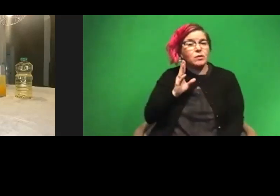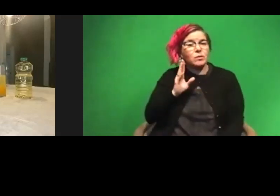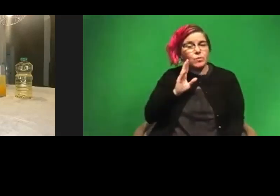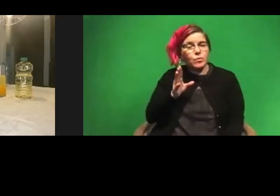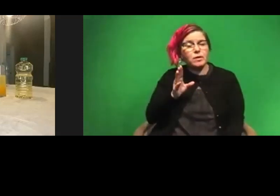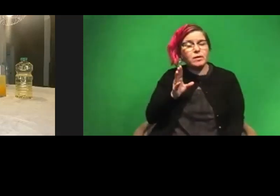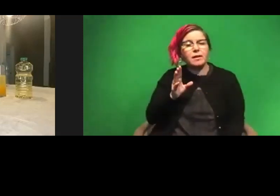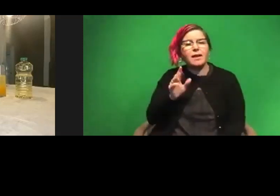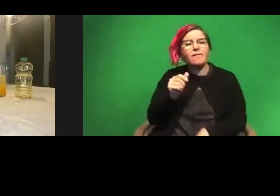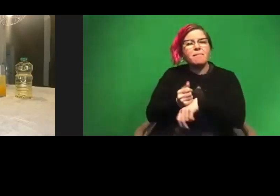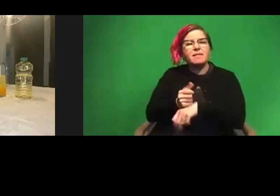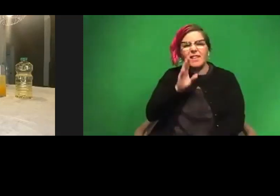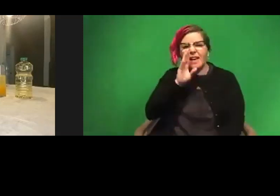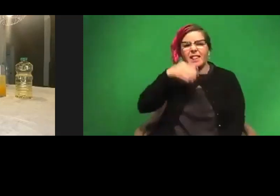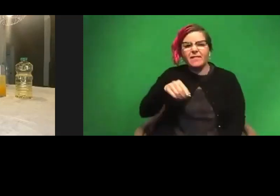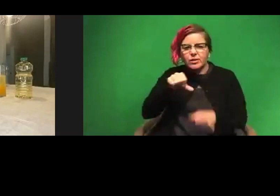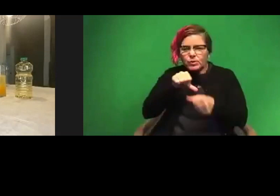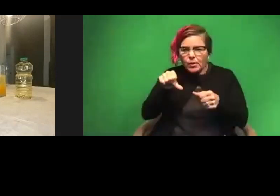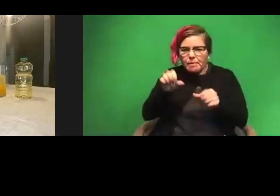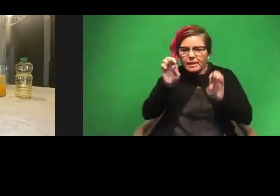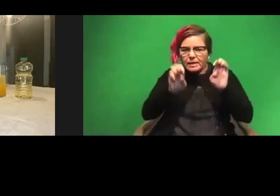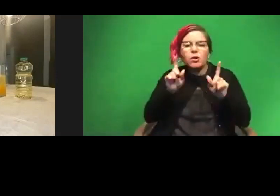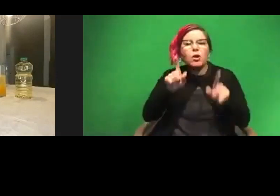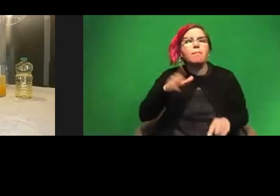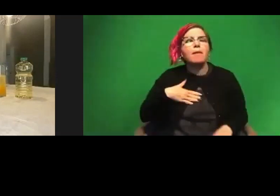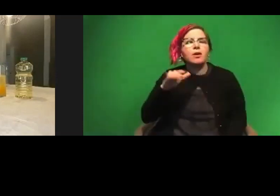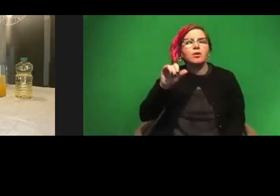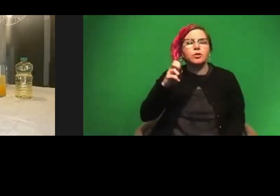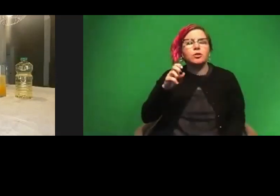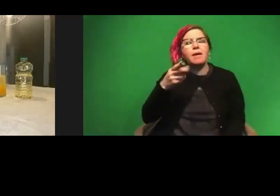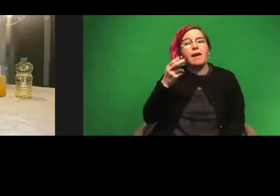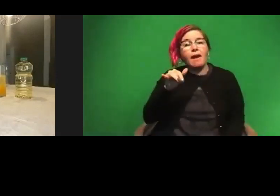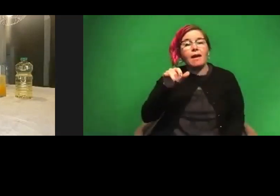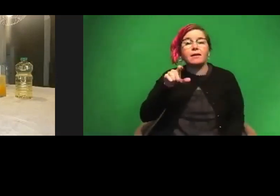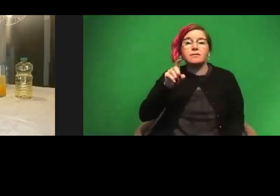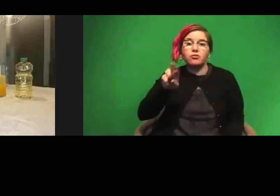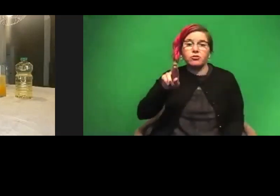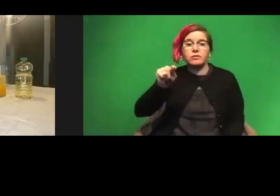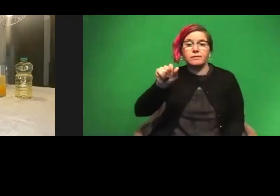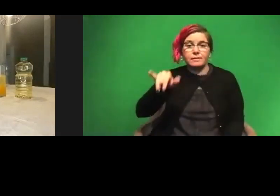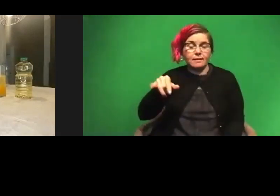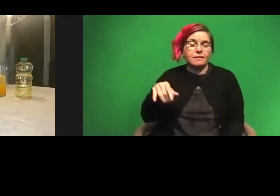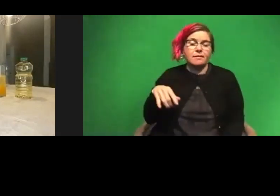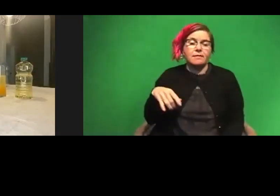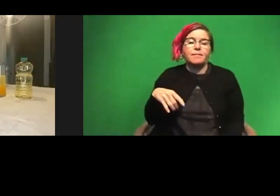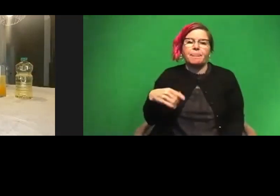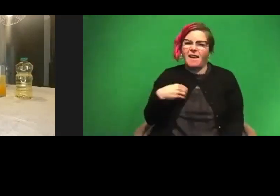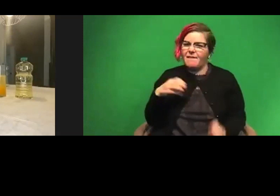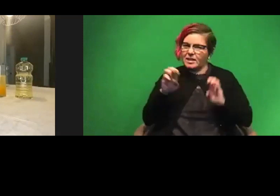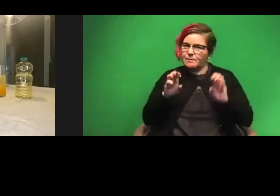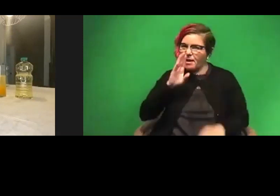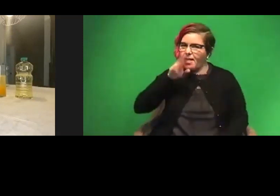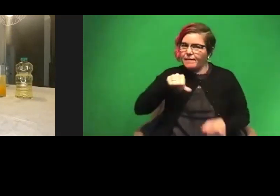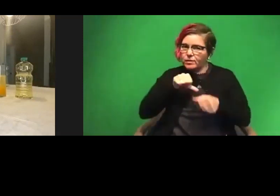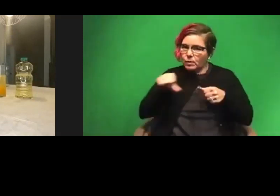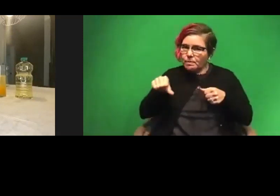toothpaste experiment. If you go to my YouTube channel, Hey, Dr. Tay, I have the experiment, elephant's toothpaste, where I